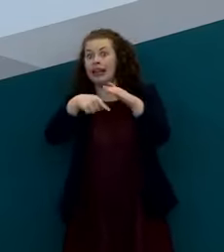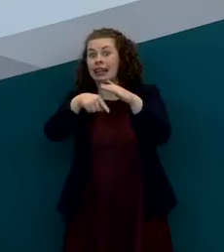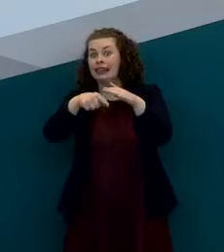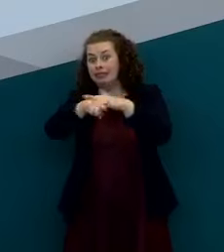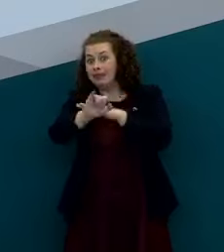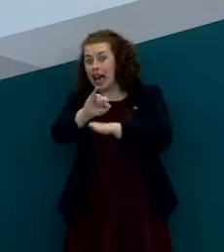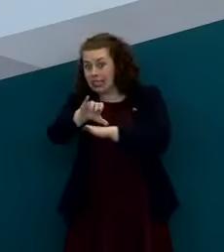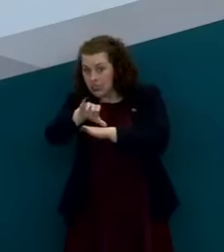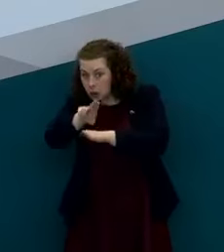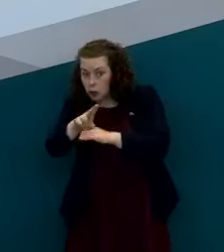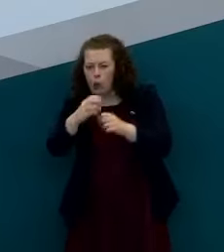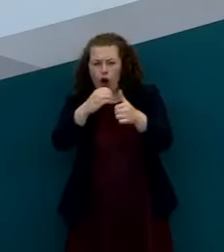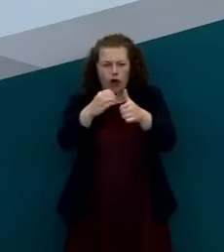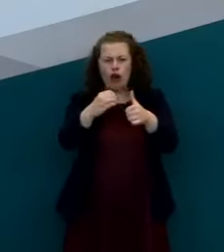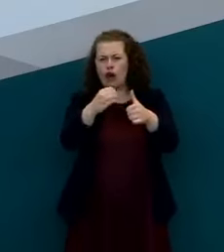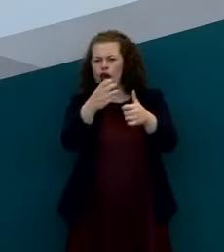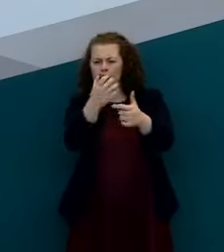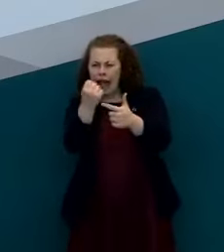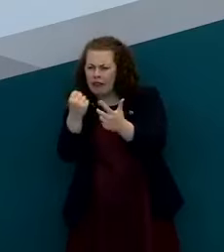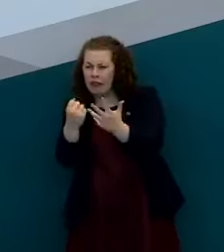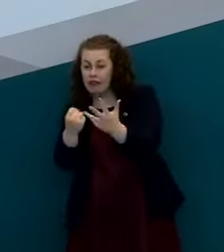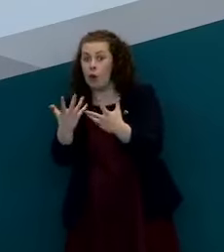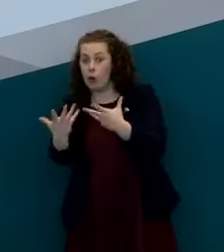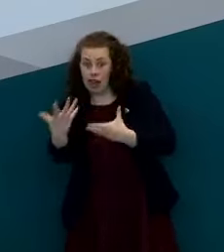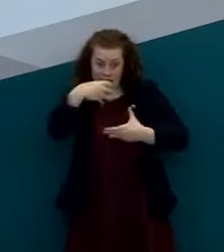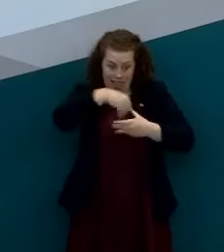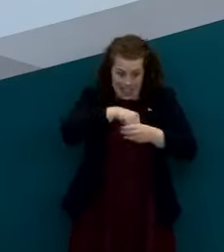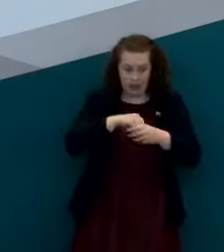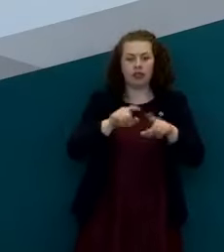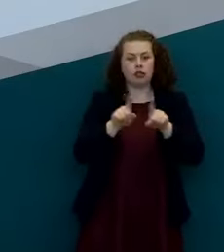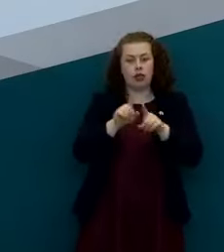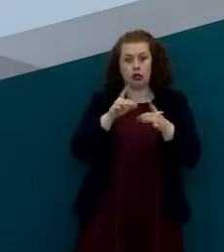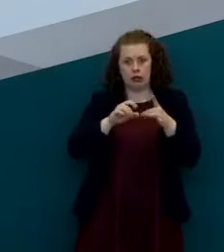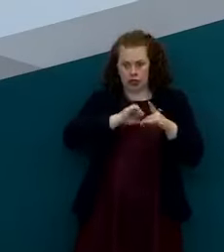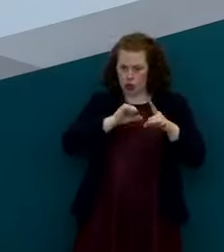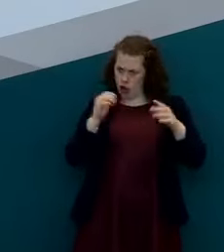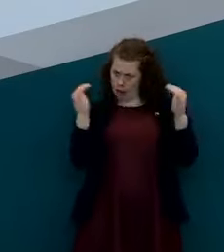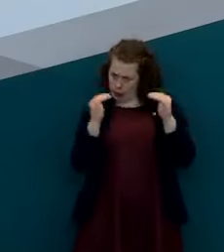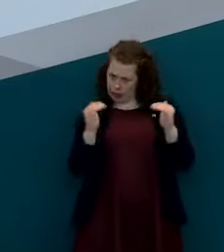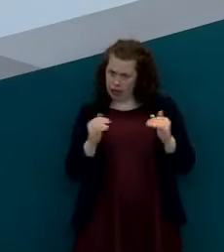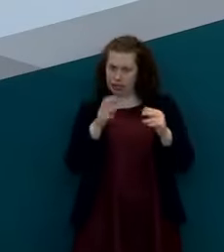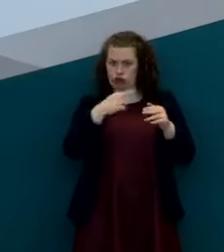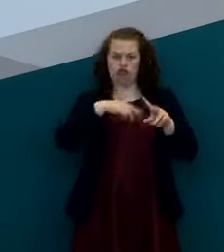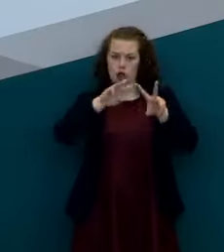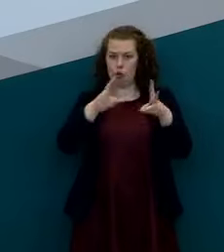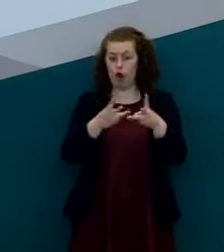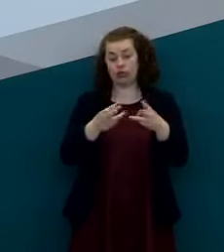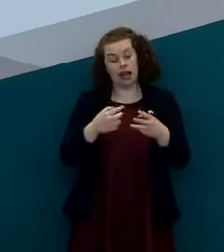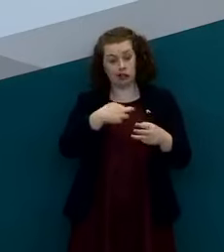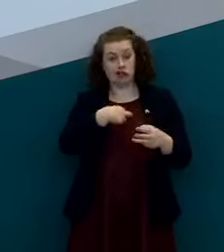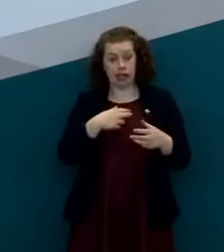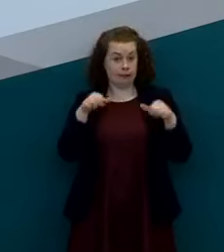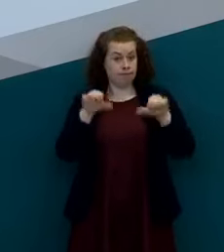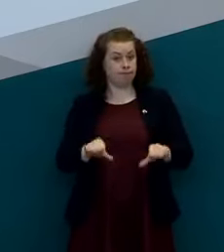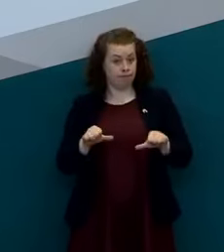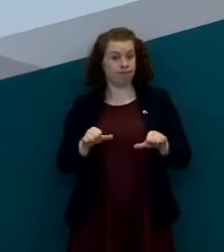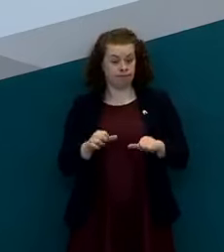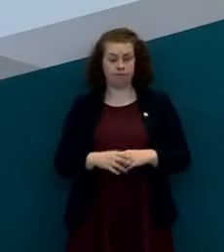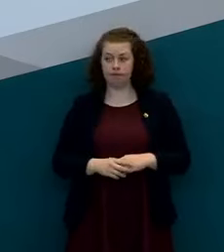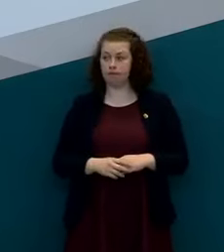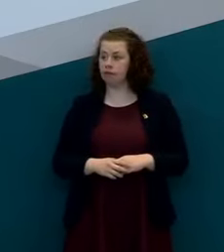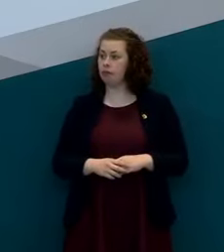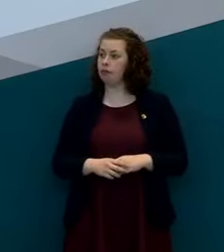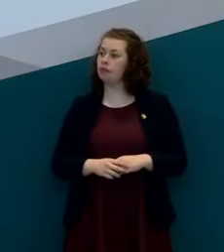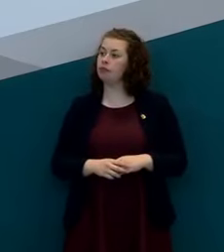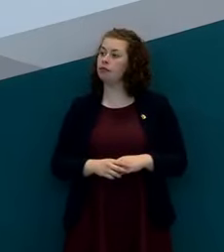other markers of the disease to see do they cross correlate and they do thanks david sorry john mcconnell from the rc